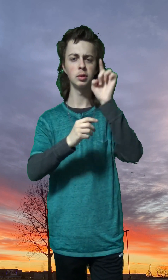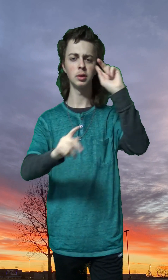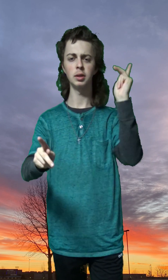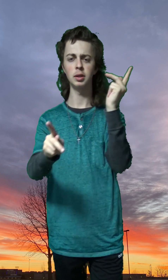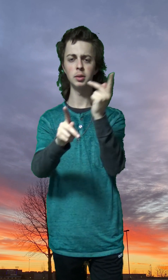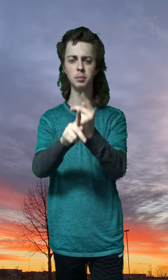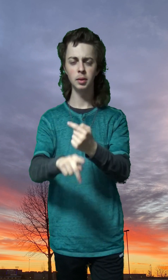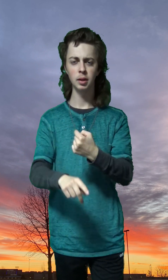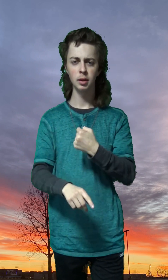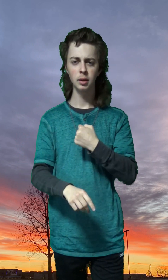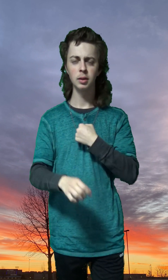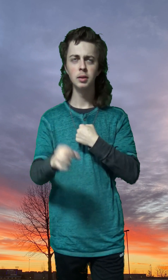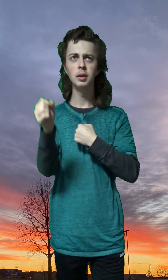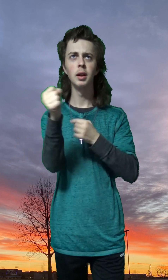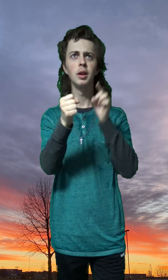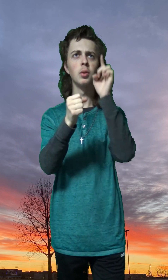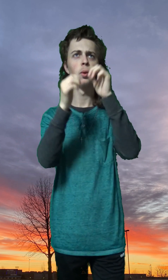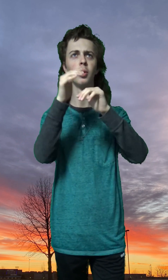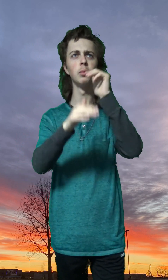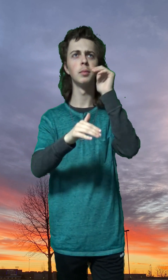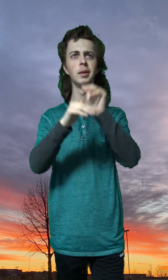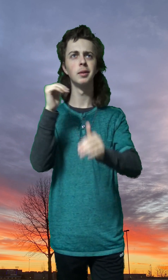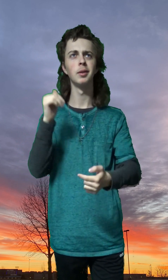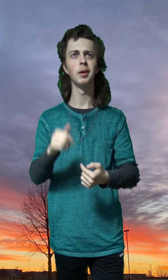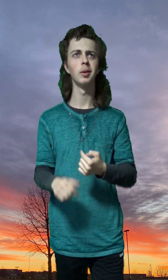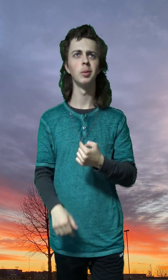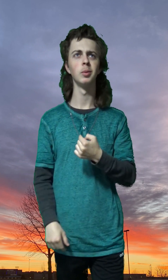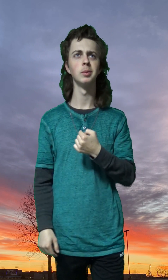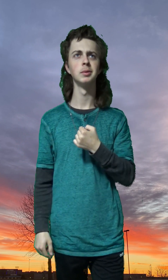keep me, yeah, you hold me close